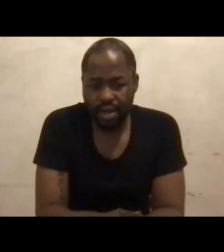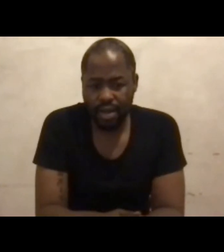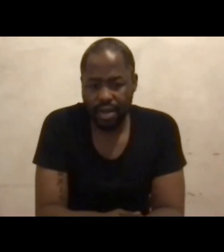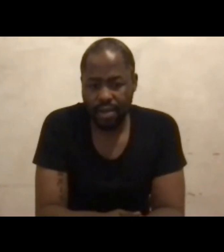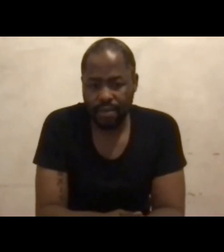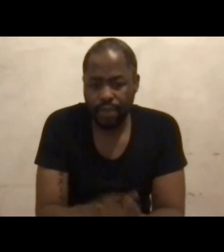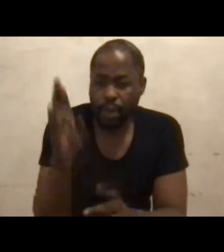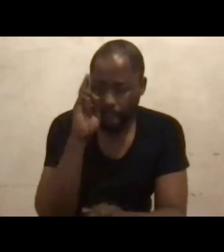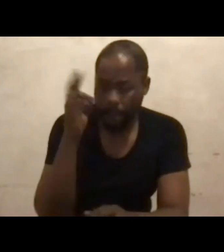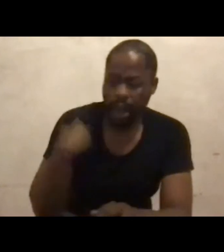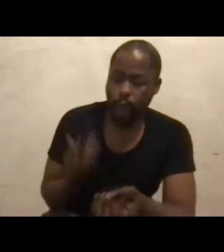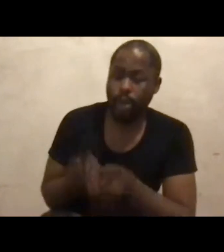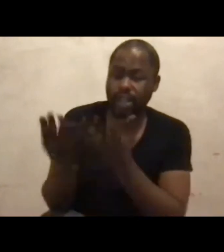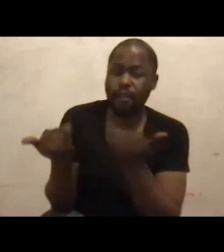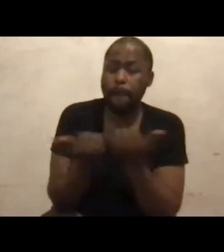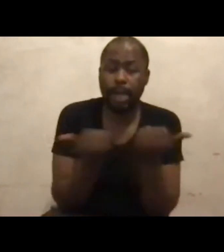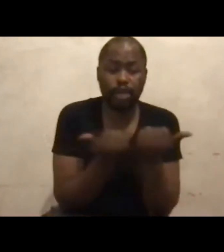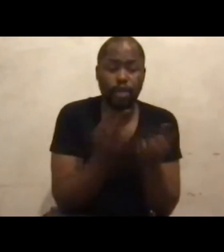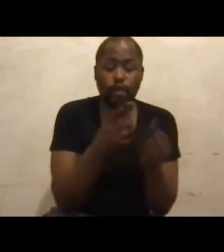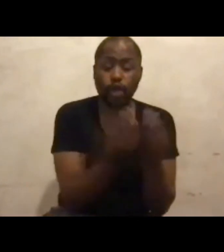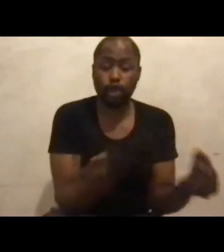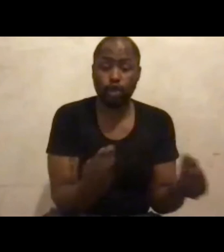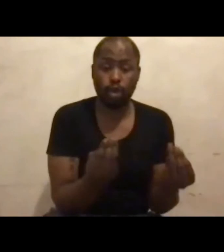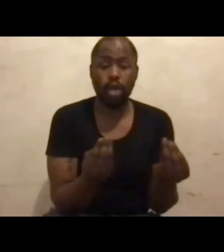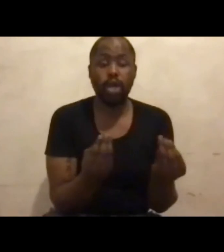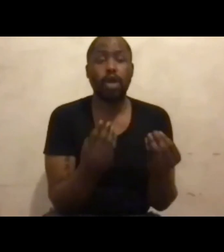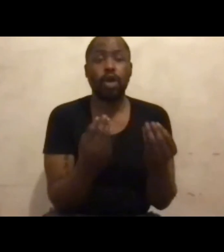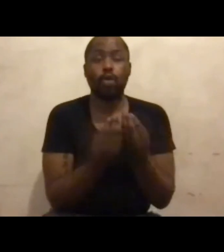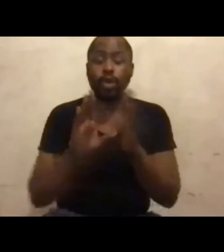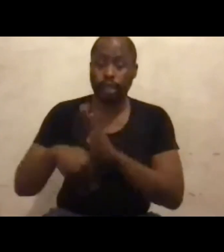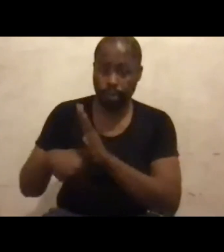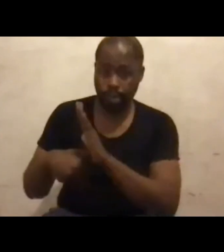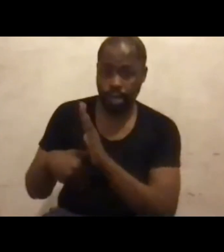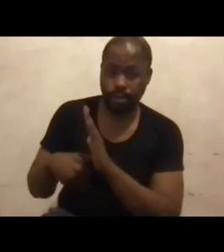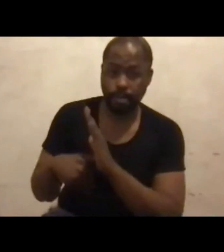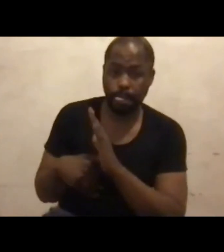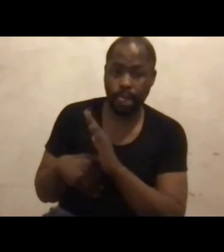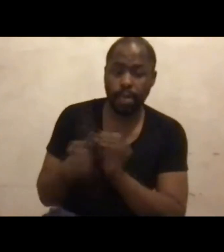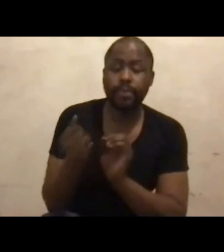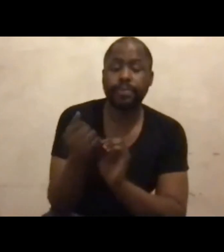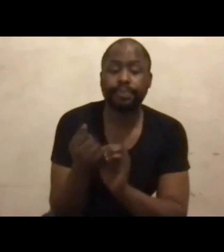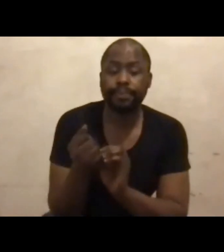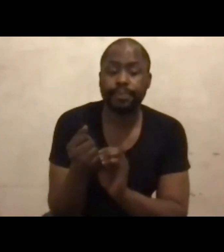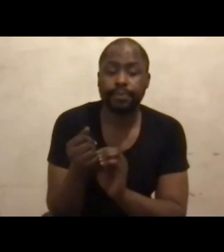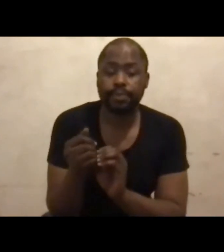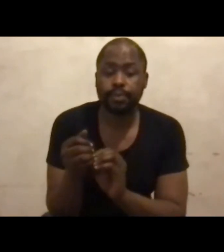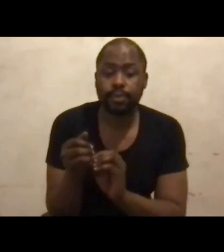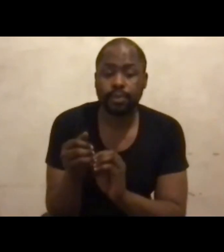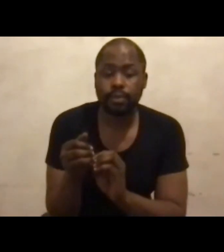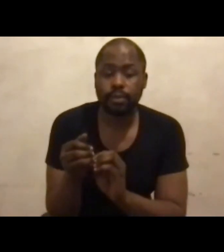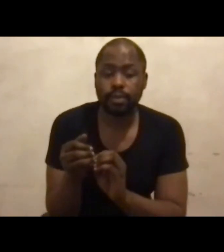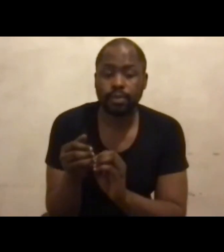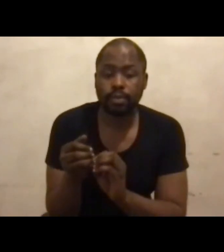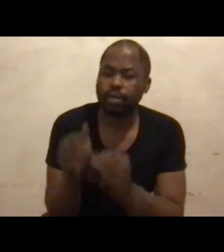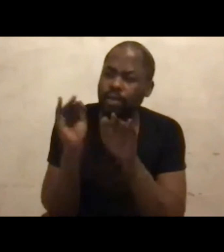children with disabilities from 2005 up until 2018 when we closed in the Mezulu Trust. And people would always